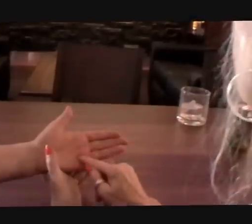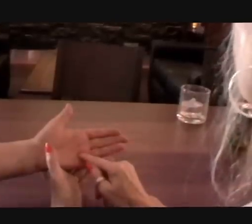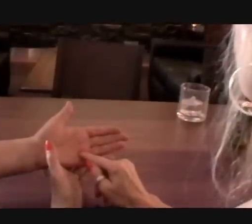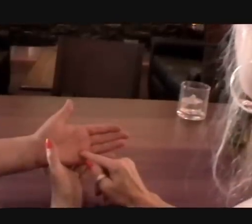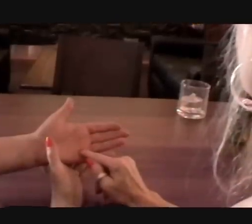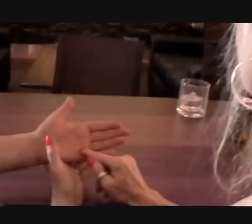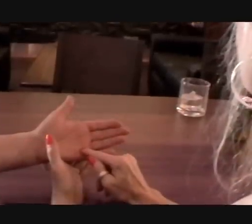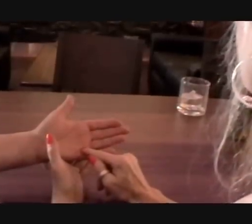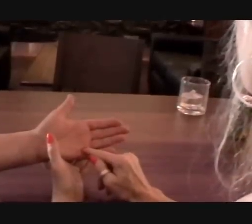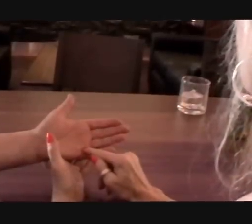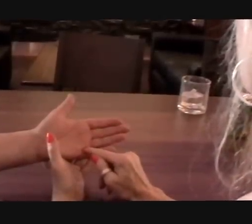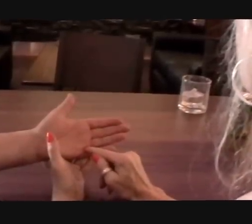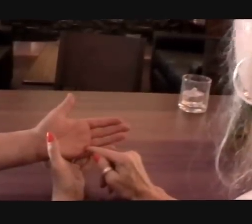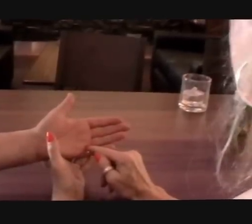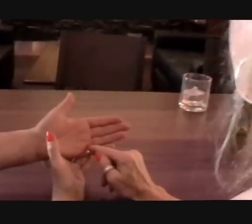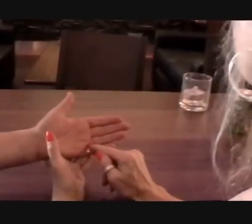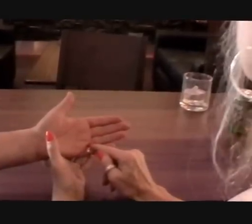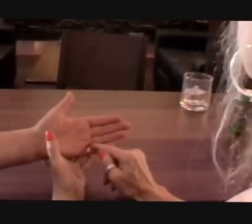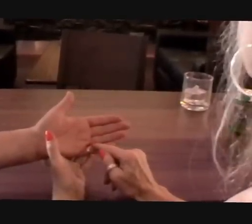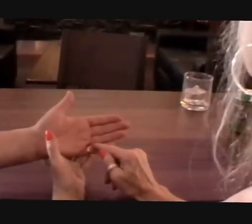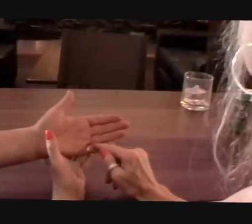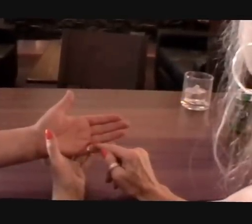Brazilian on Saturday. See how they are getting here.